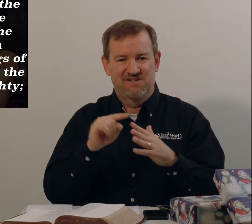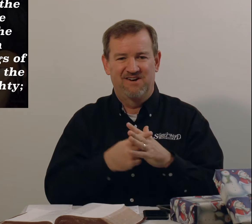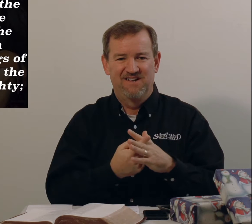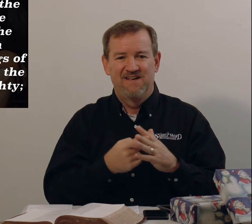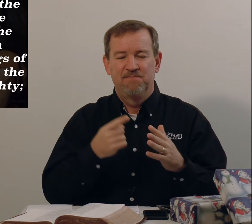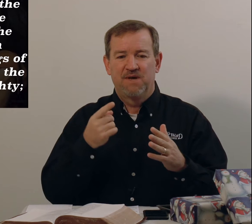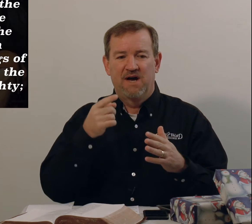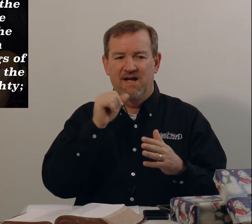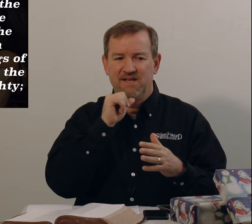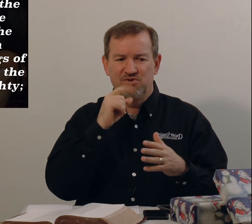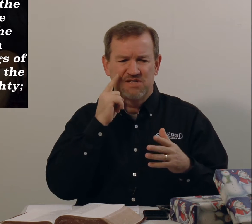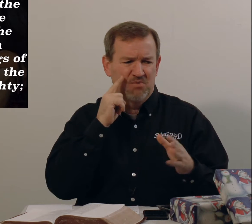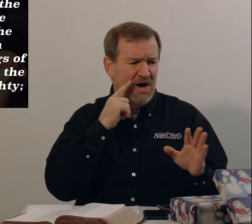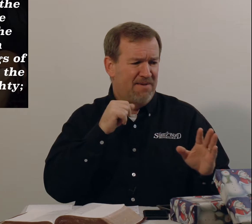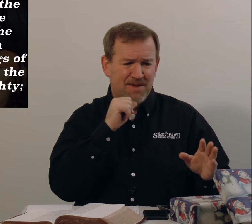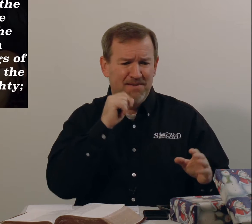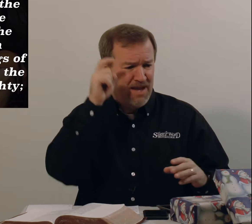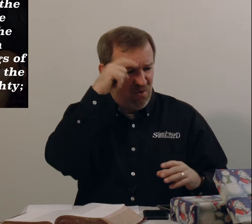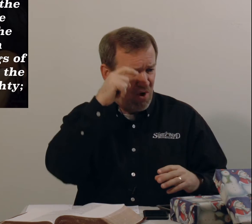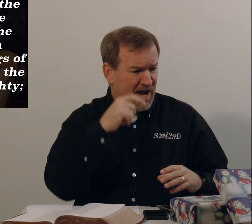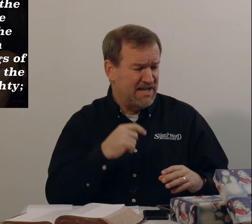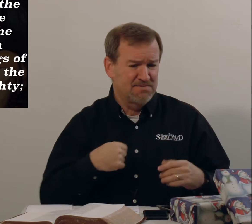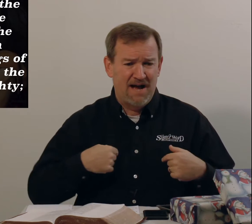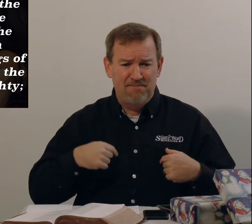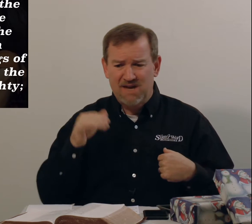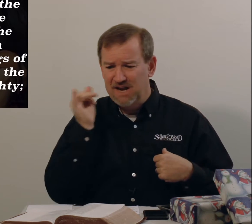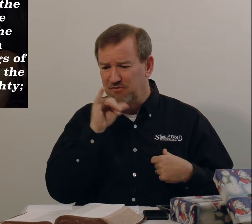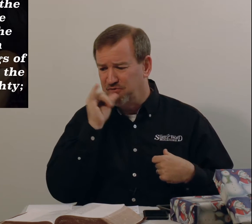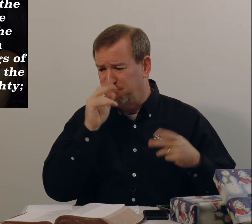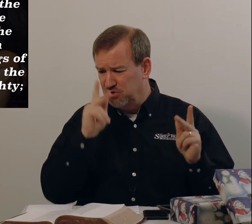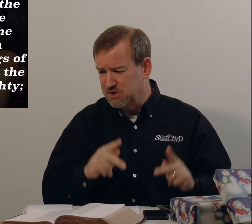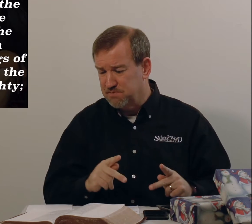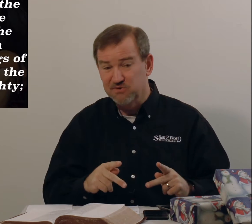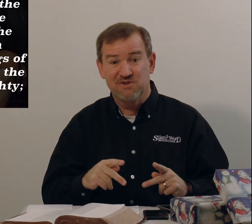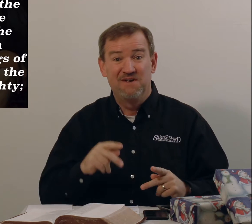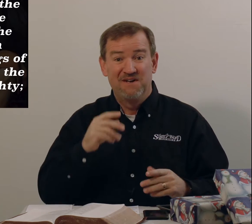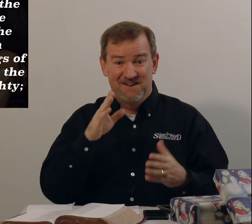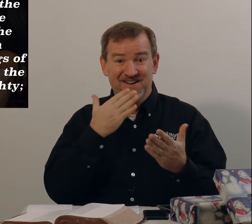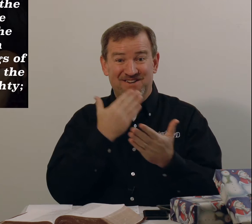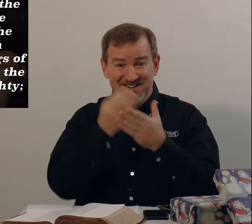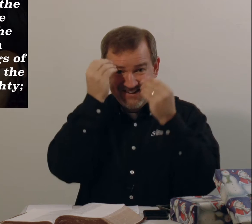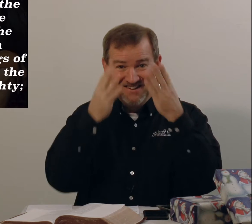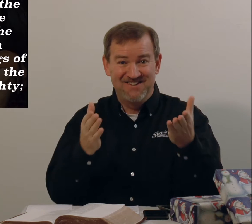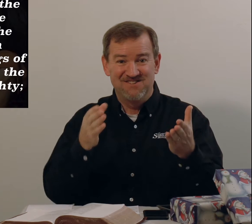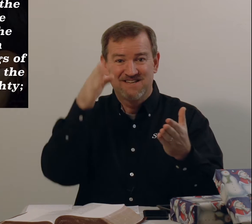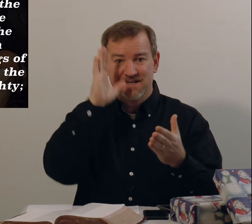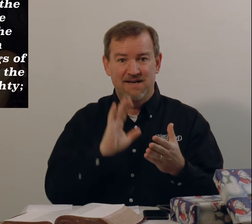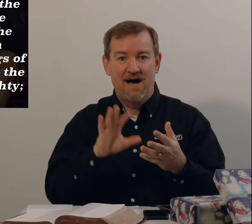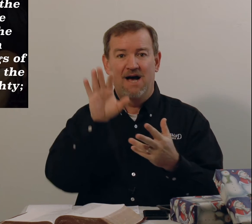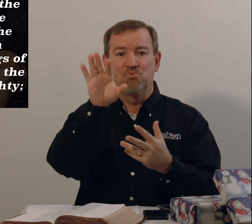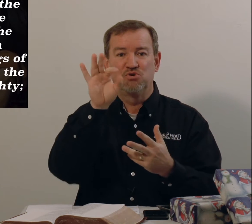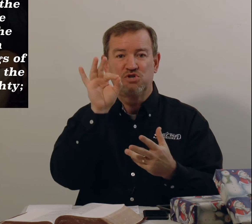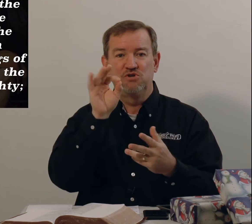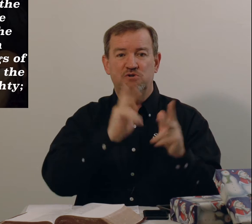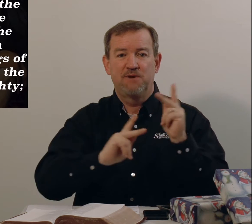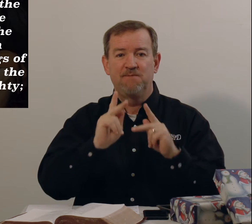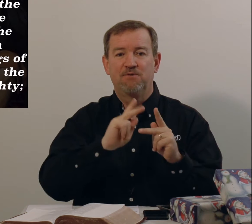start. Uh, you say, well, I'm, I'm not wise. I'm kind of a foolish person. A good news. God will choose people